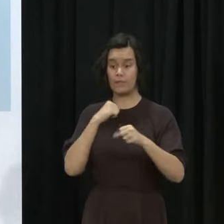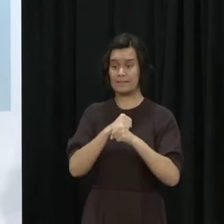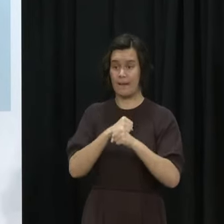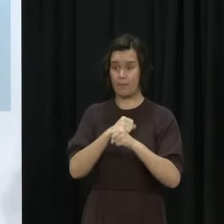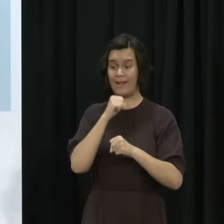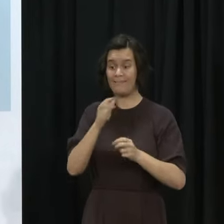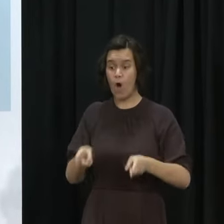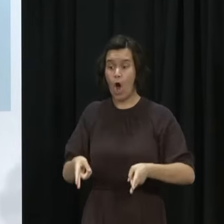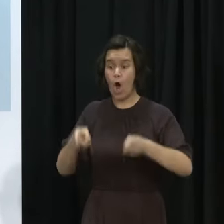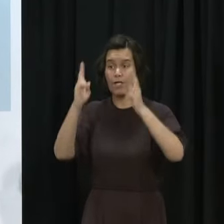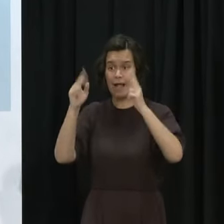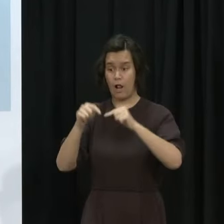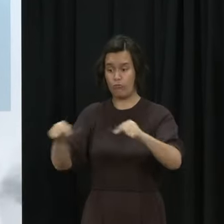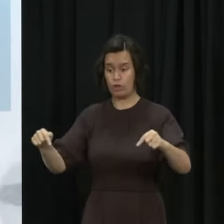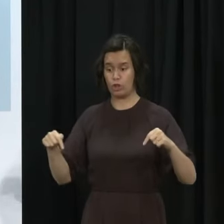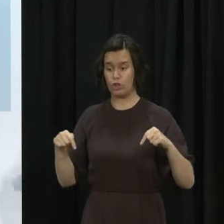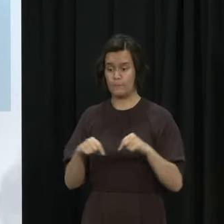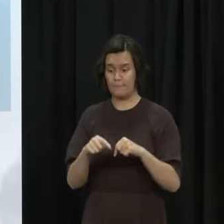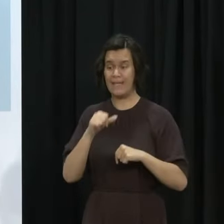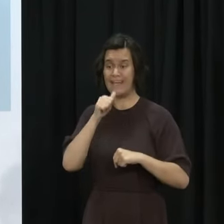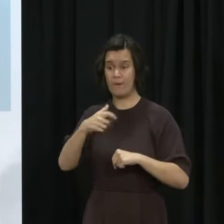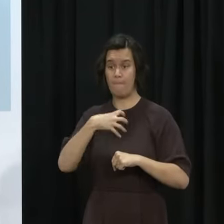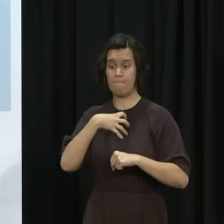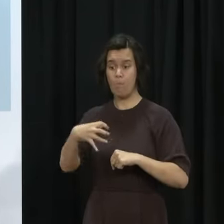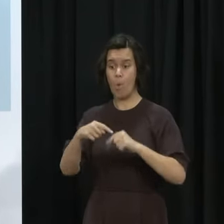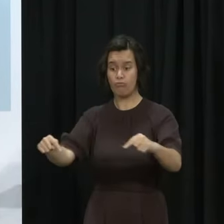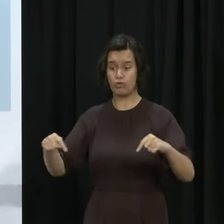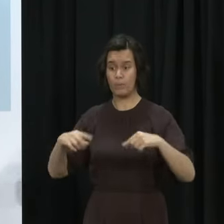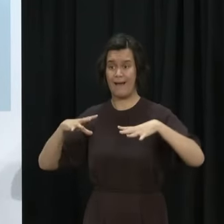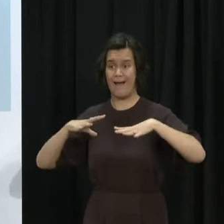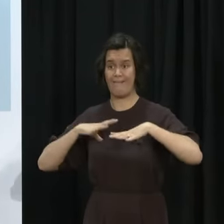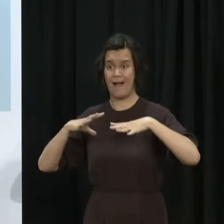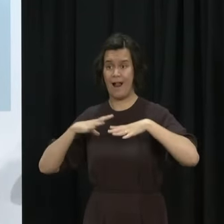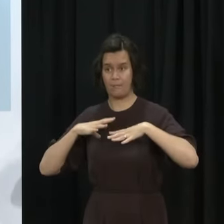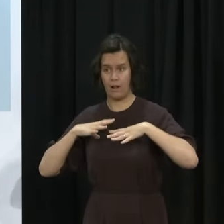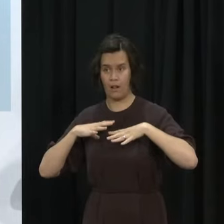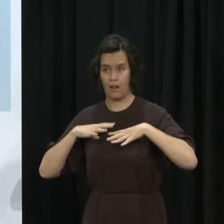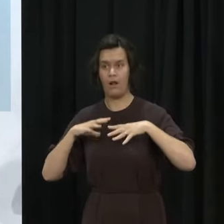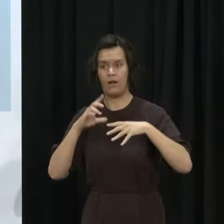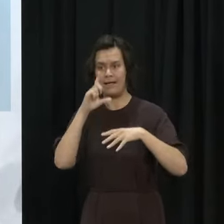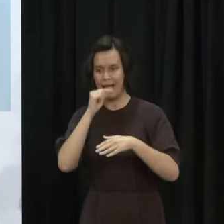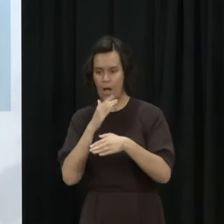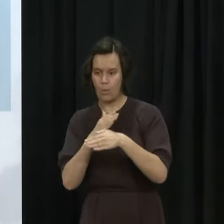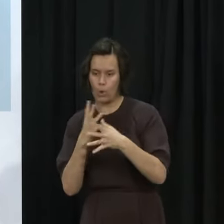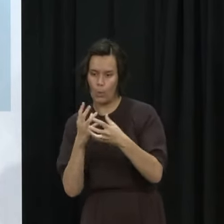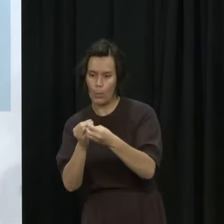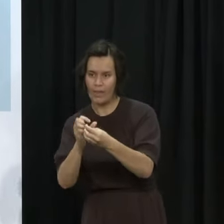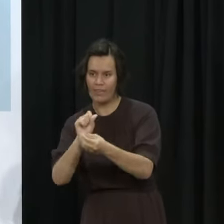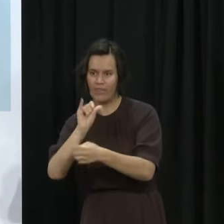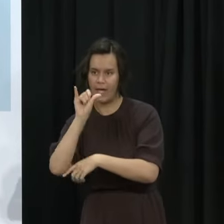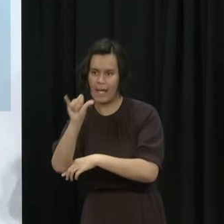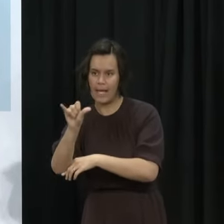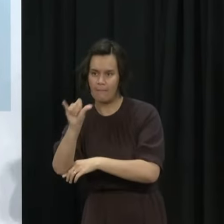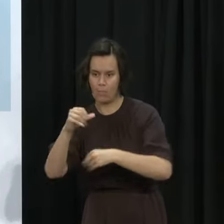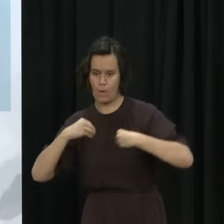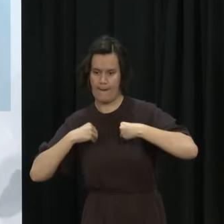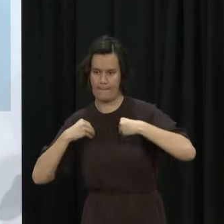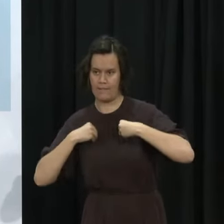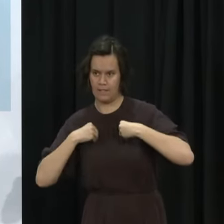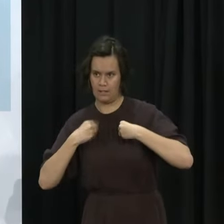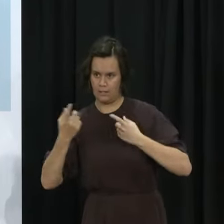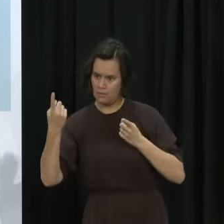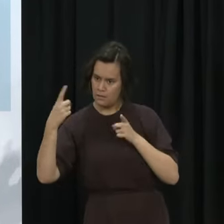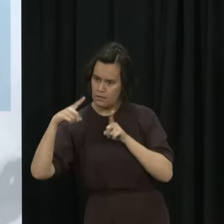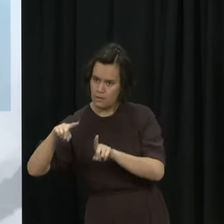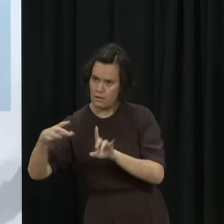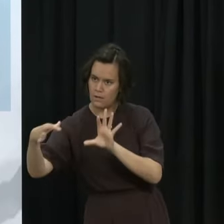moment and there will be pressure on MIQ given the increase back to 10 days for isolation there but we will still have some availability when we release